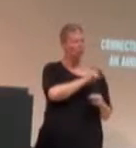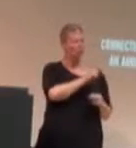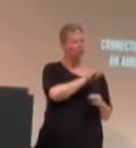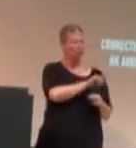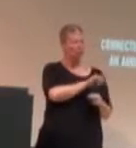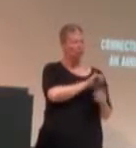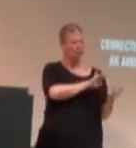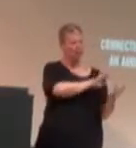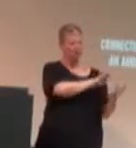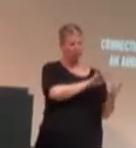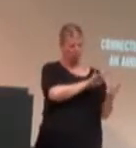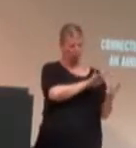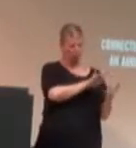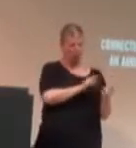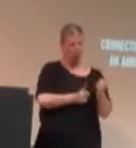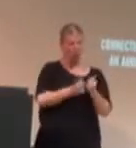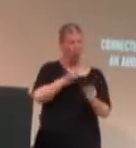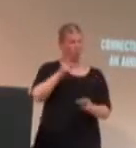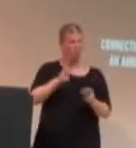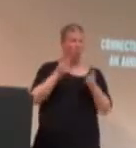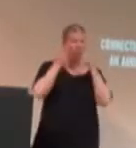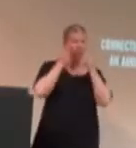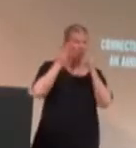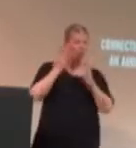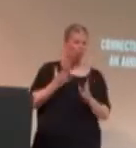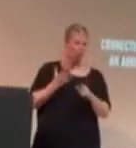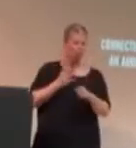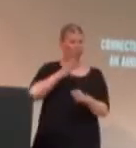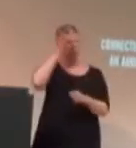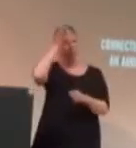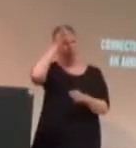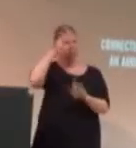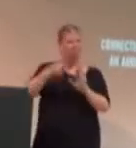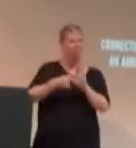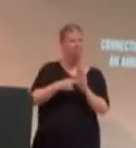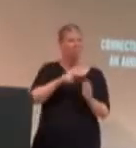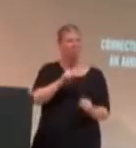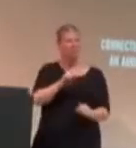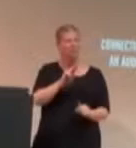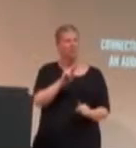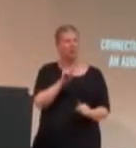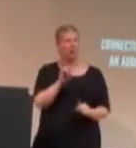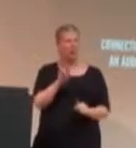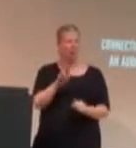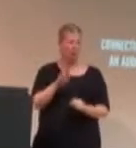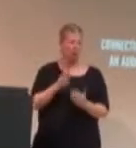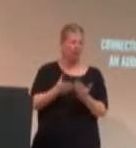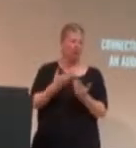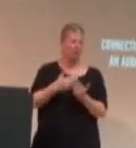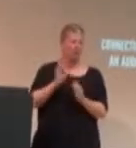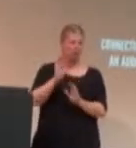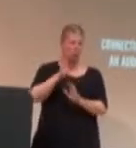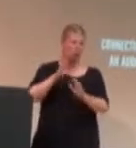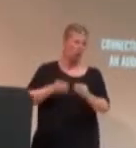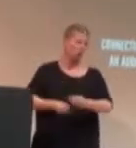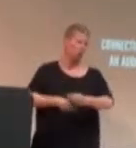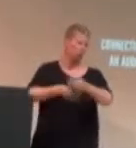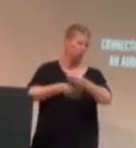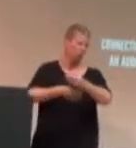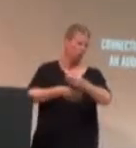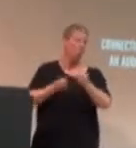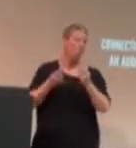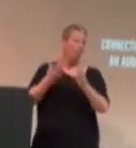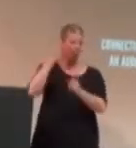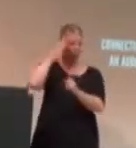most viewers are unaware of asexuality compared to Tumblr, for example, where a lot of the users who will be searching that are very knowing